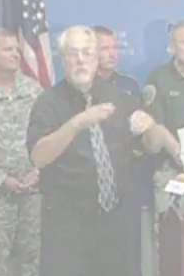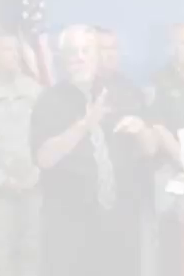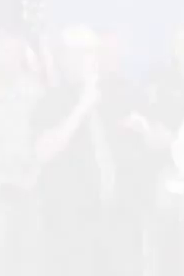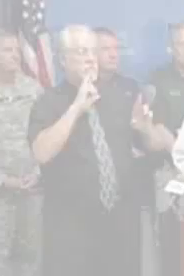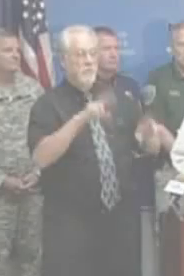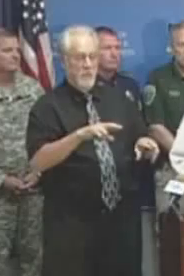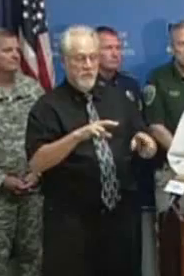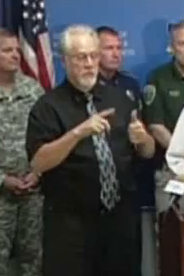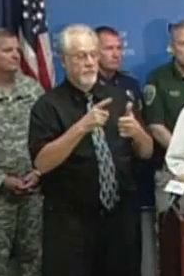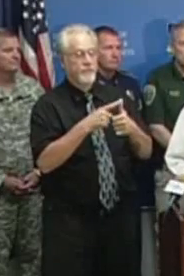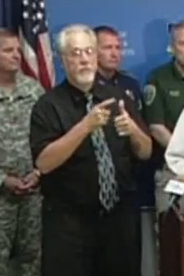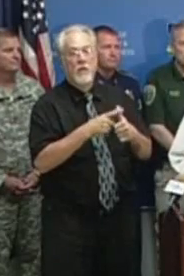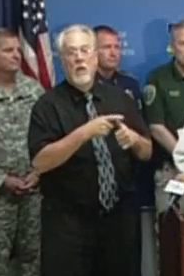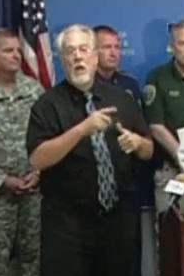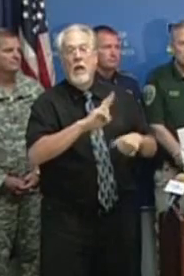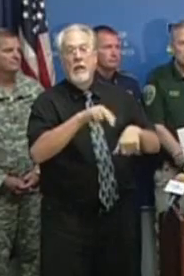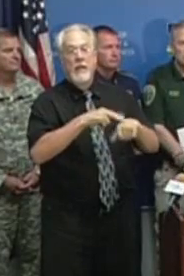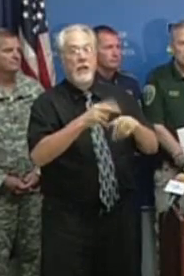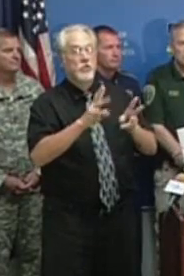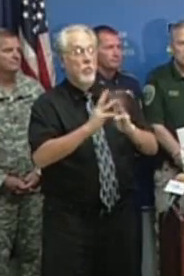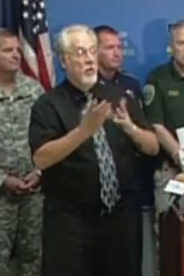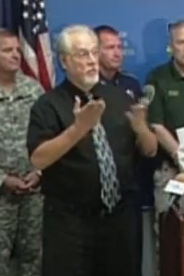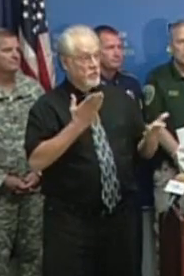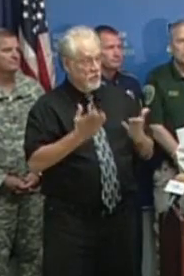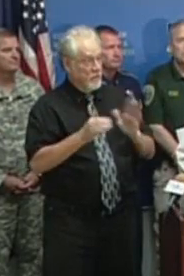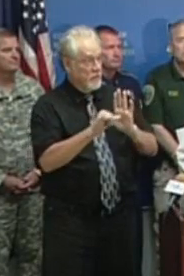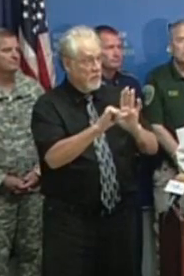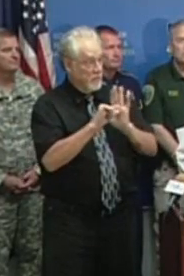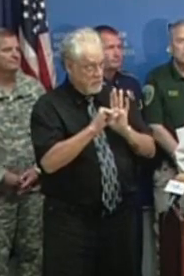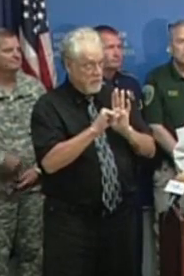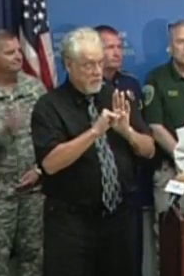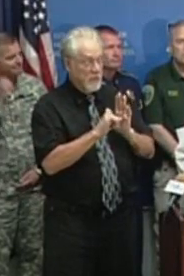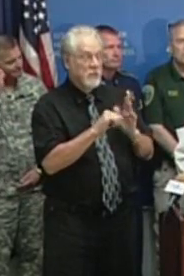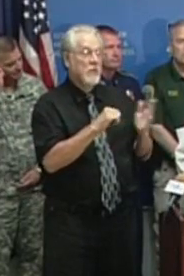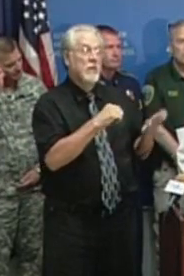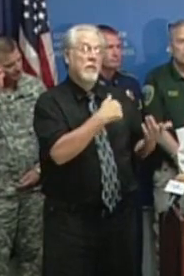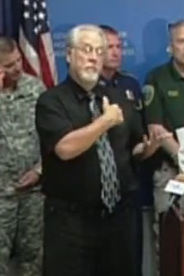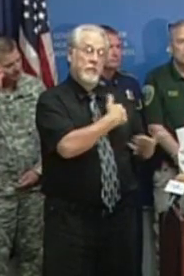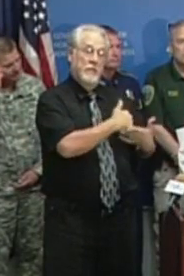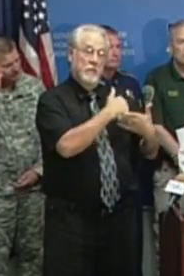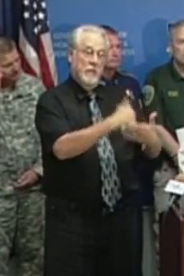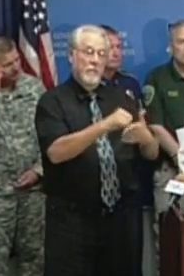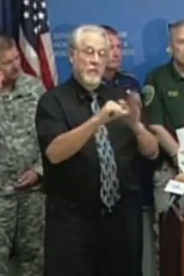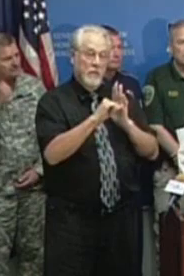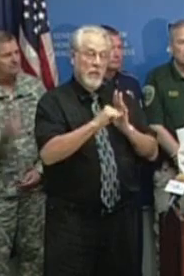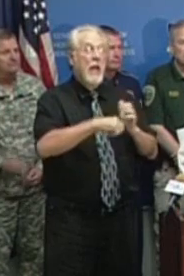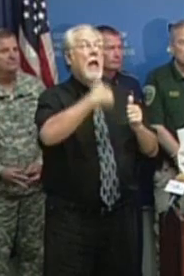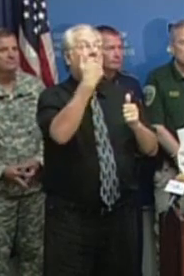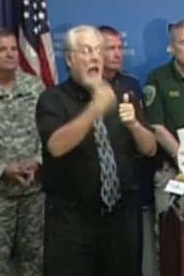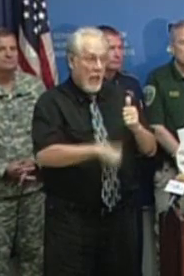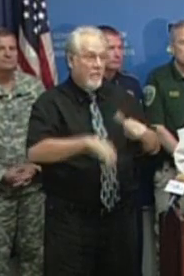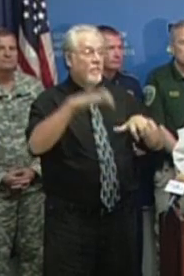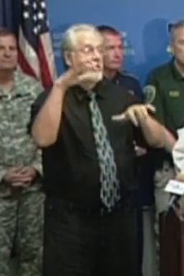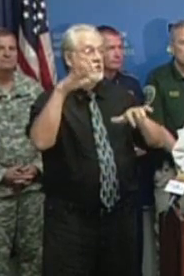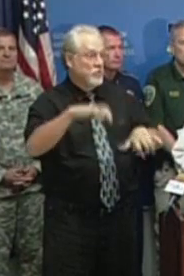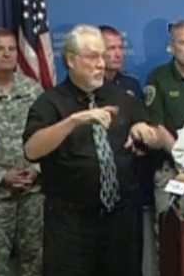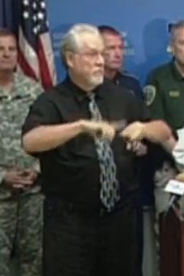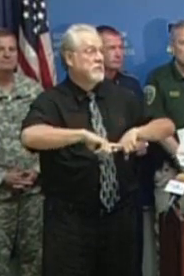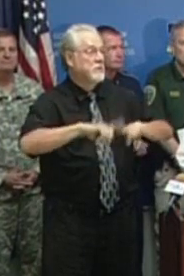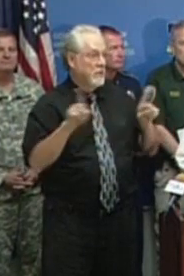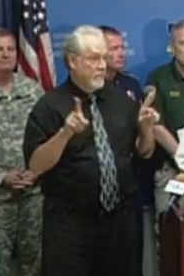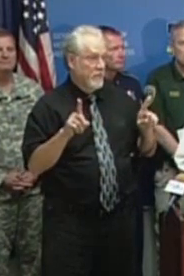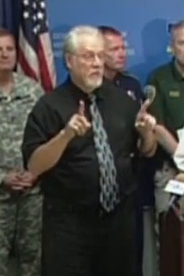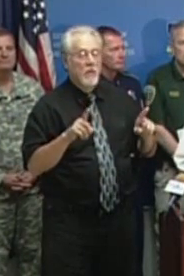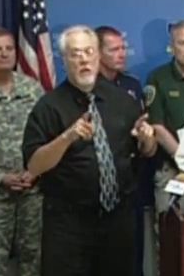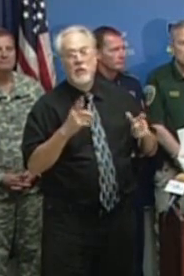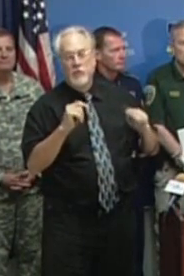at hand. One of the things the National Weather Service continues to emphasize, they wanted me to help emphasize, is that every storm is different. I know it